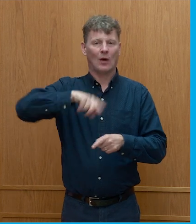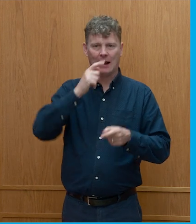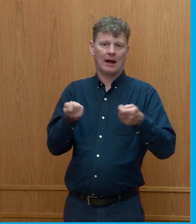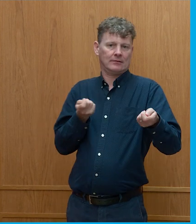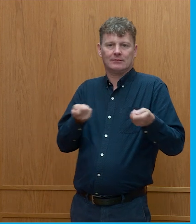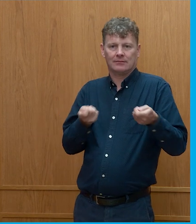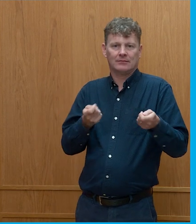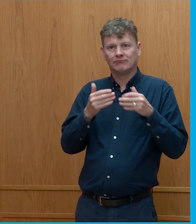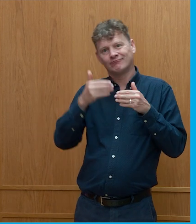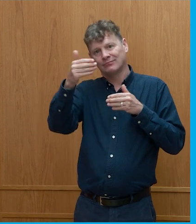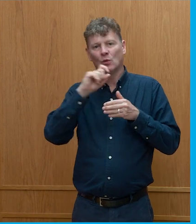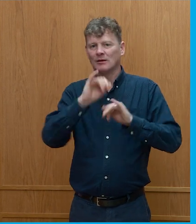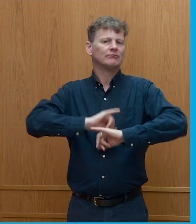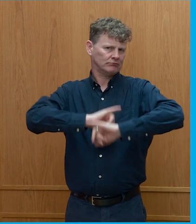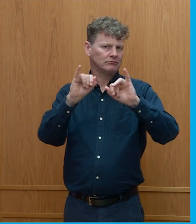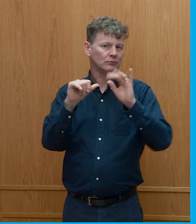going to have a big problem ahead of us.